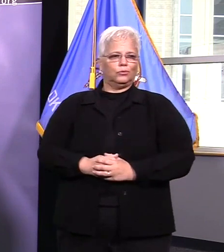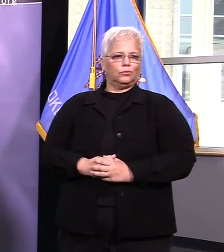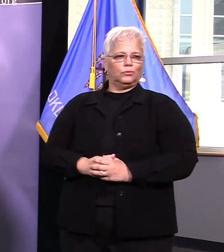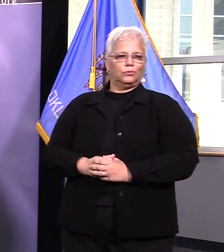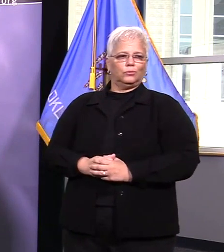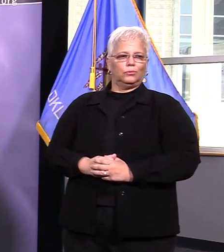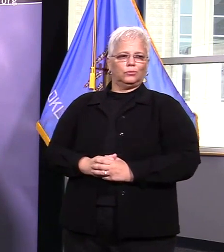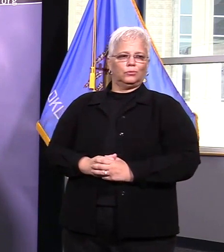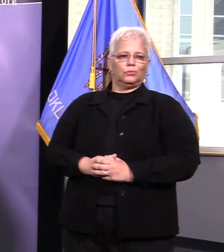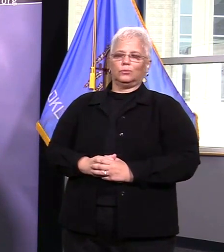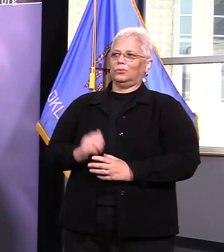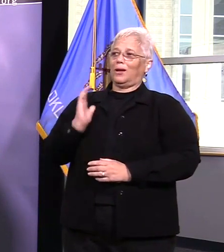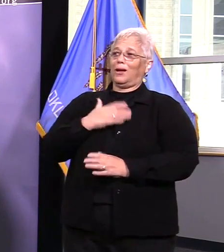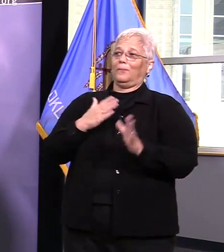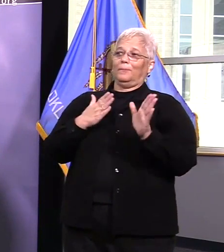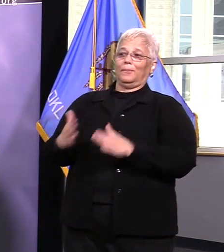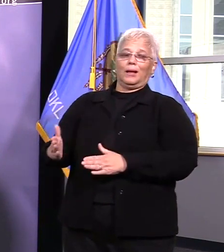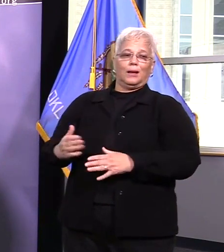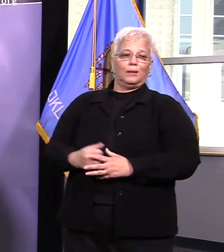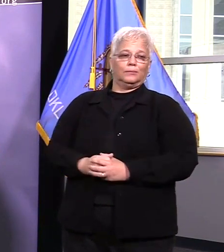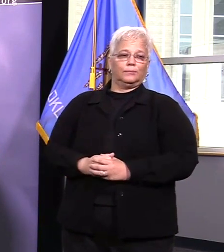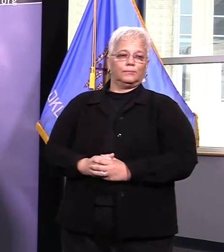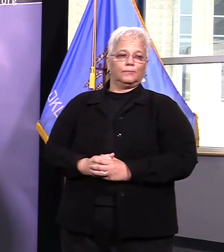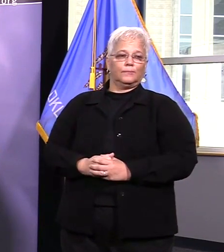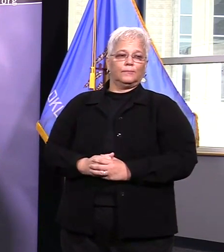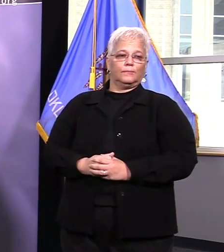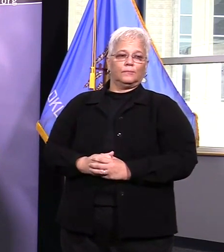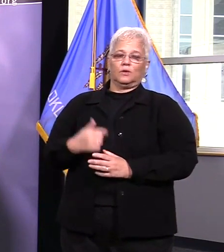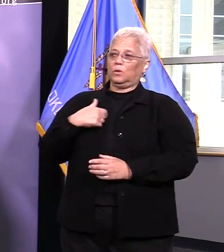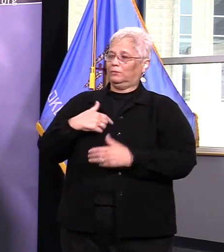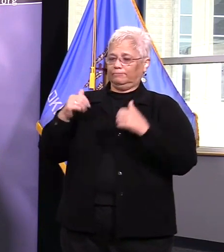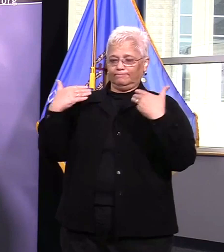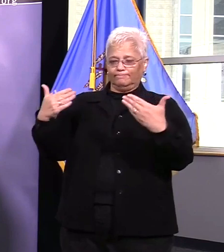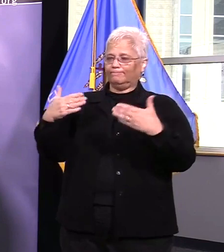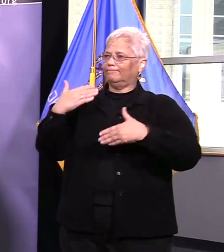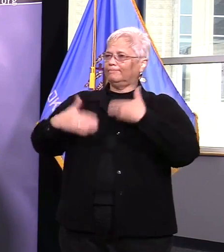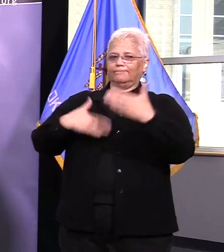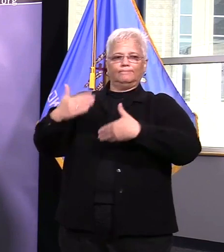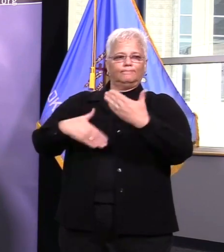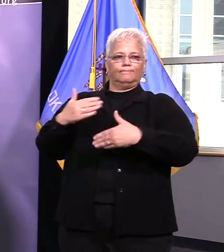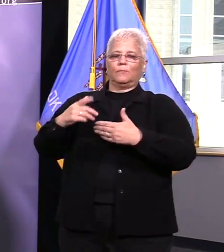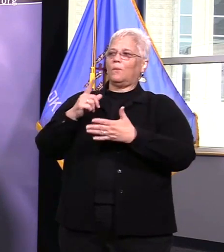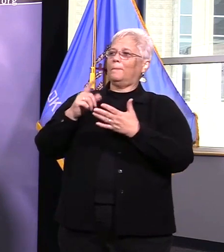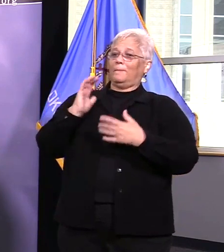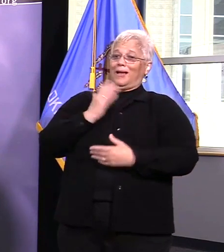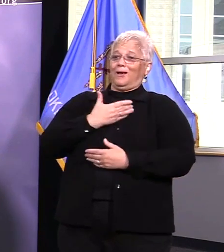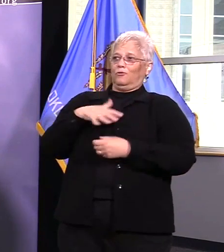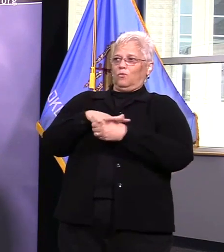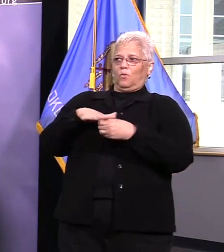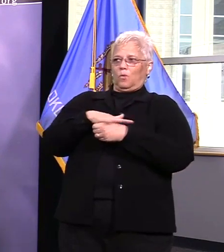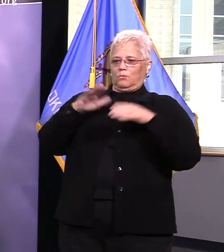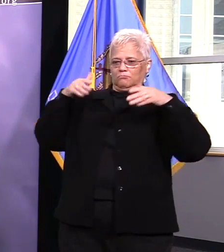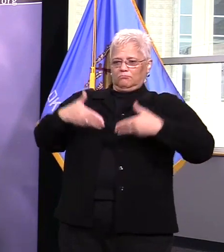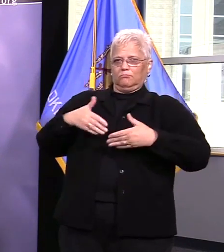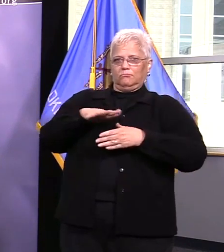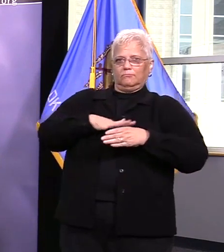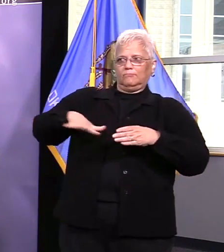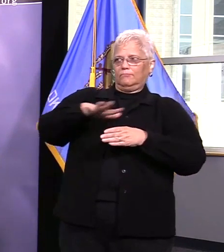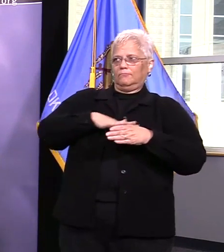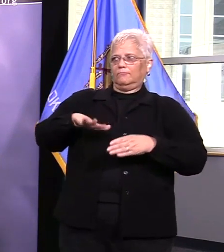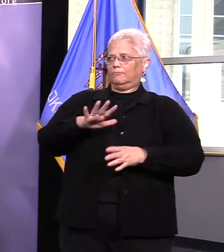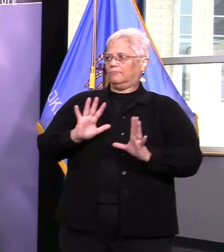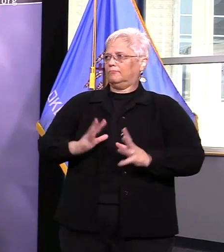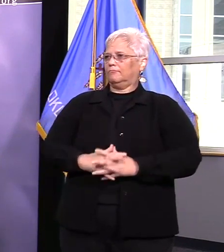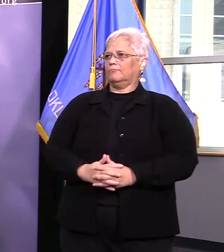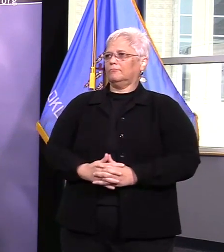we do and that's to respond to this and protect all tulsa county residents okay that's it for you thank you thank you chief franklin